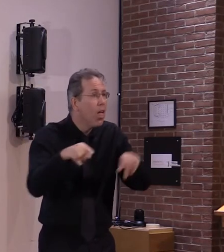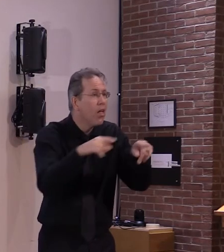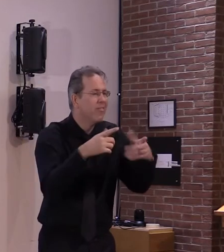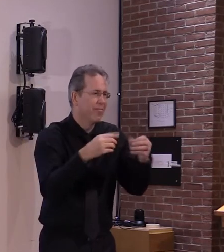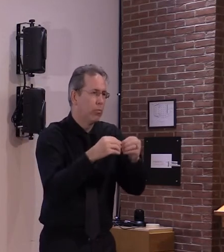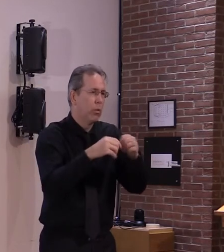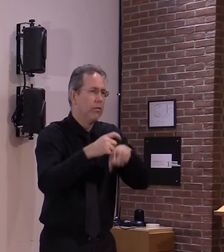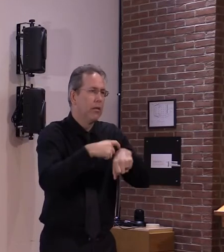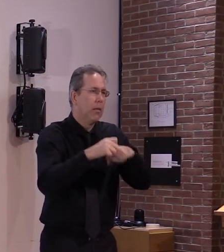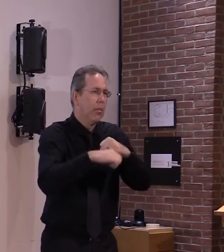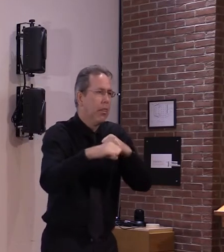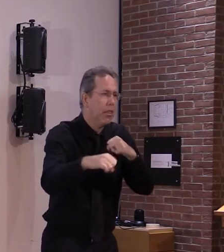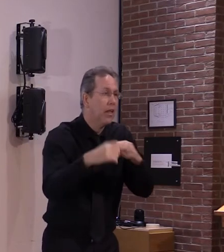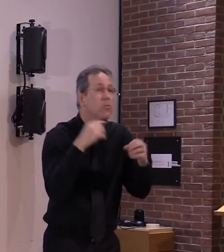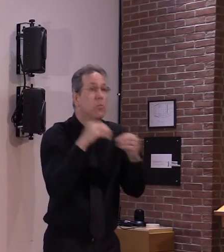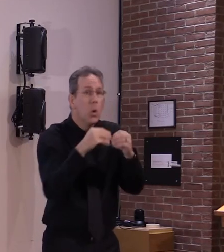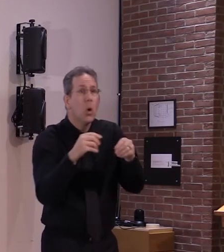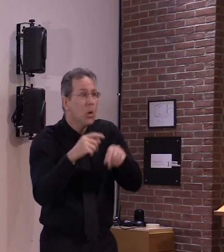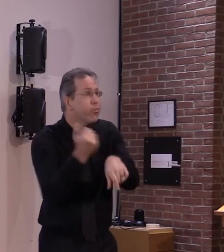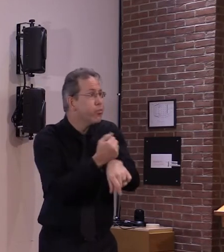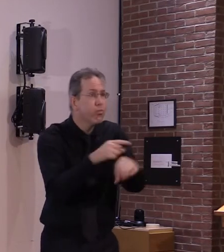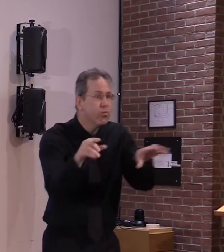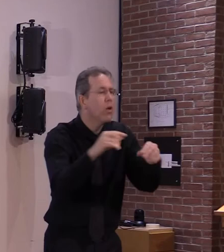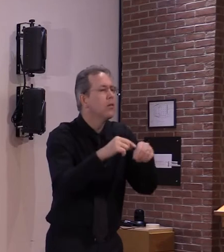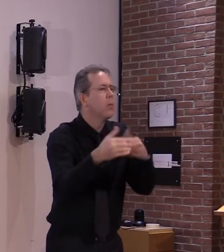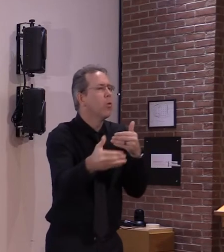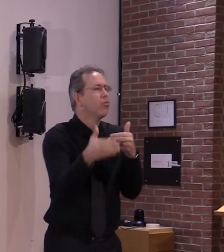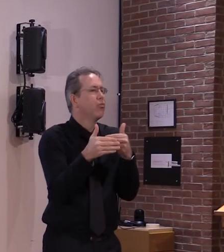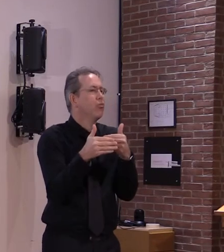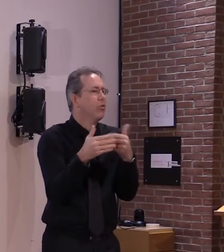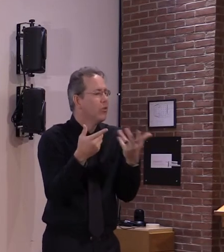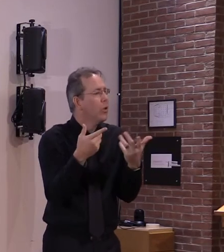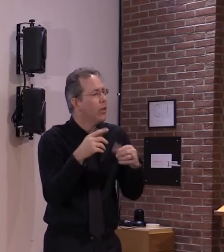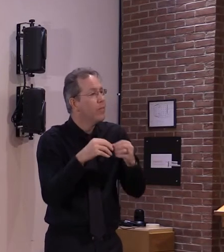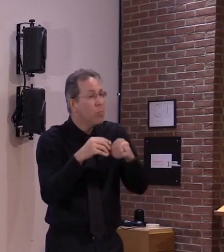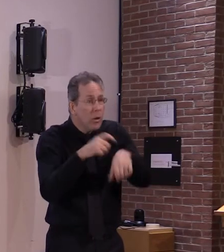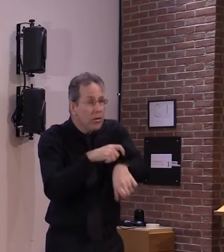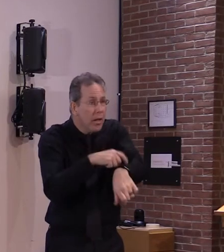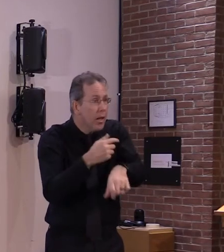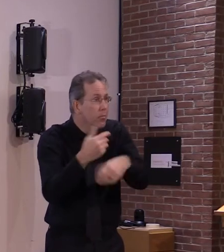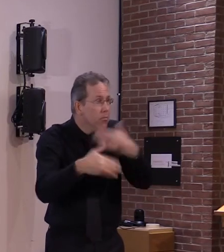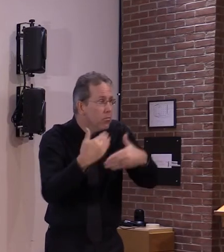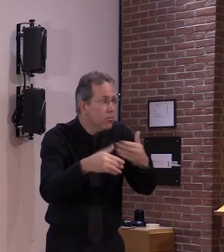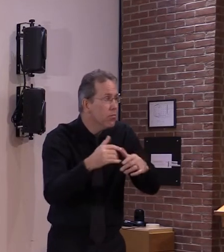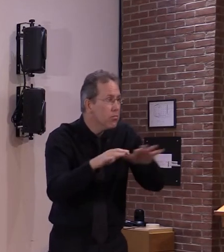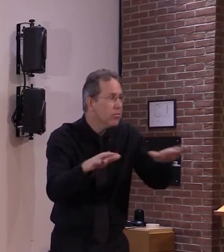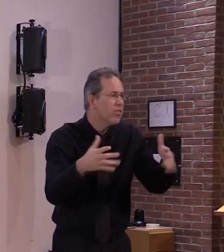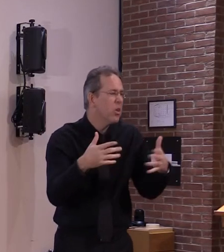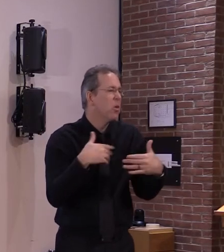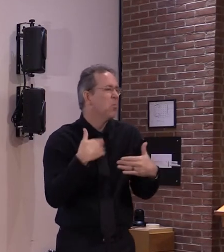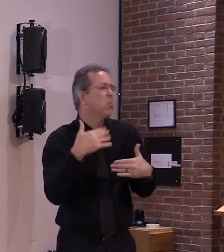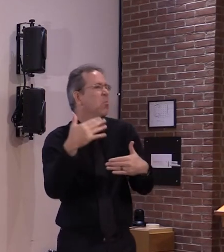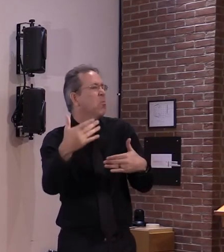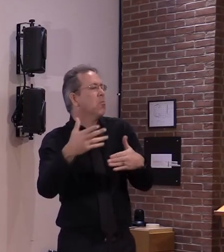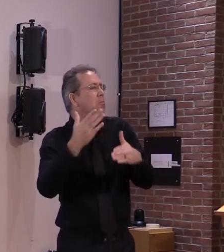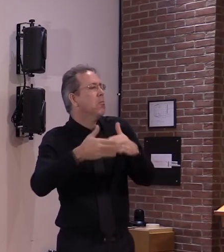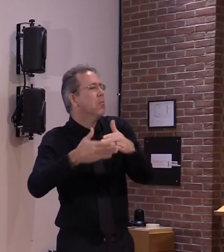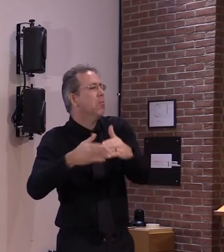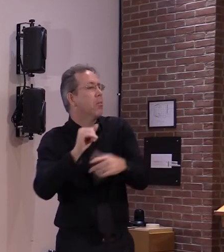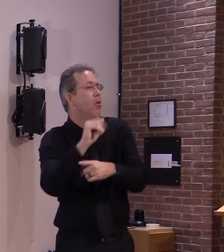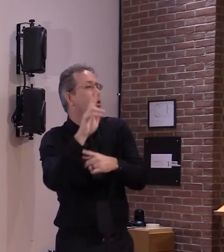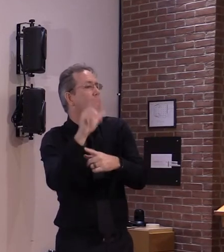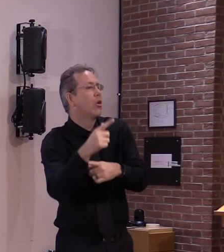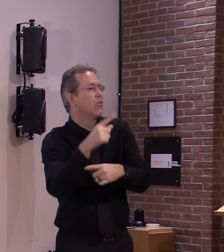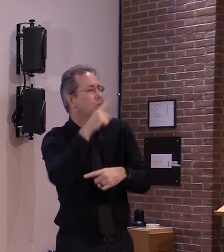be two months later so we could be in due august uh before even if we had the supply so again i think it's hard